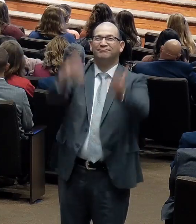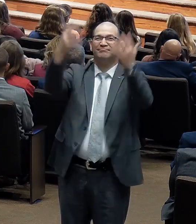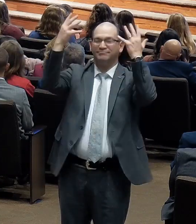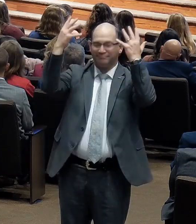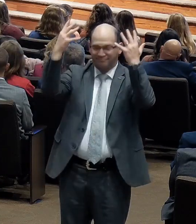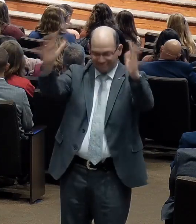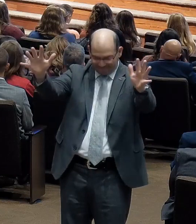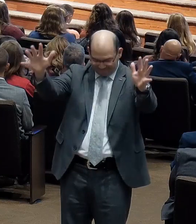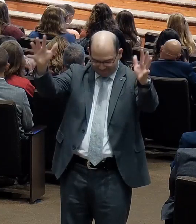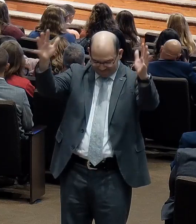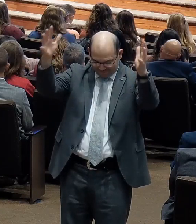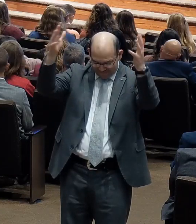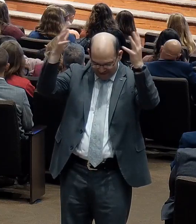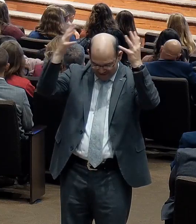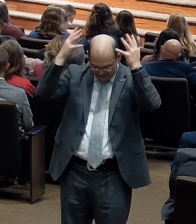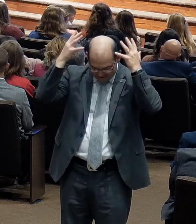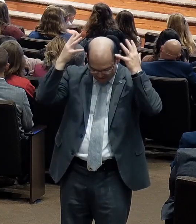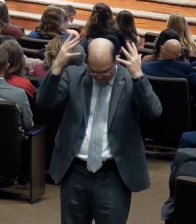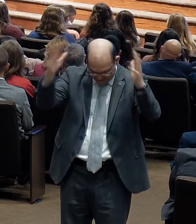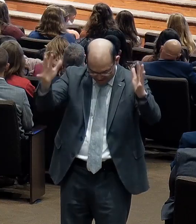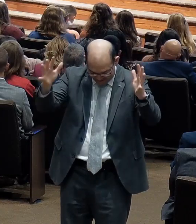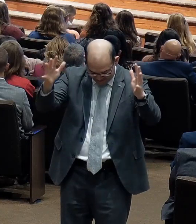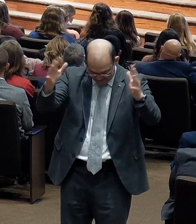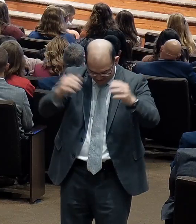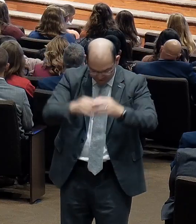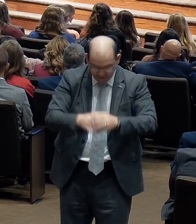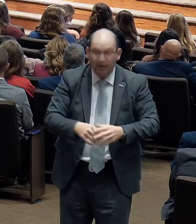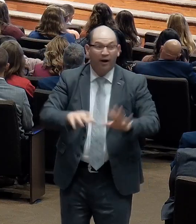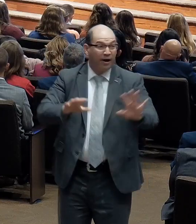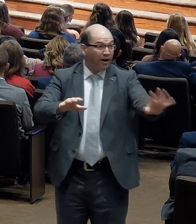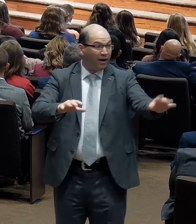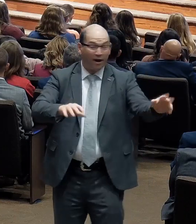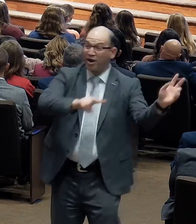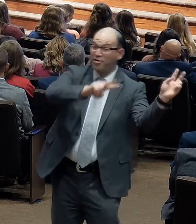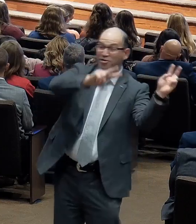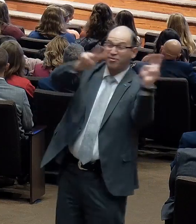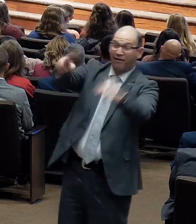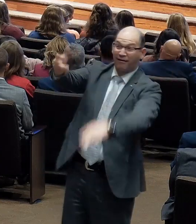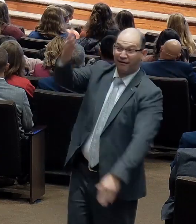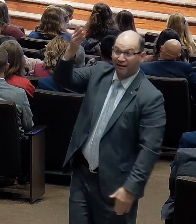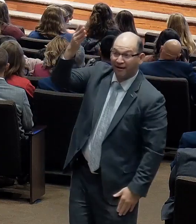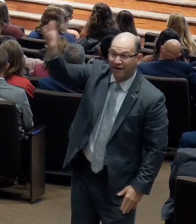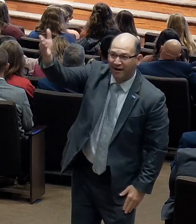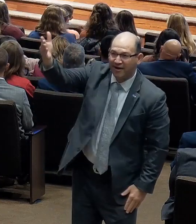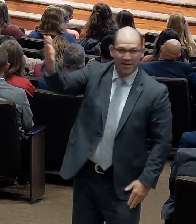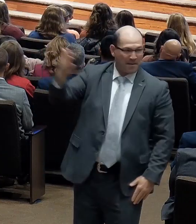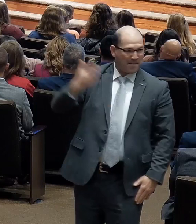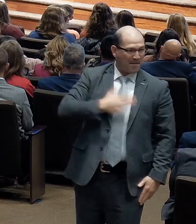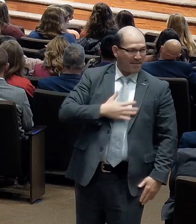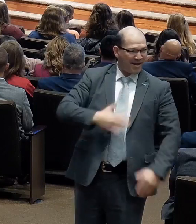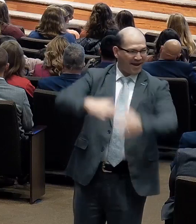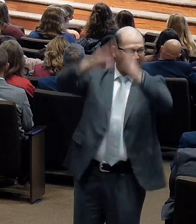See over there, there's a mansion prepared